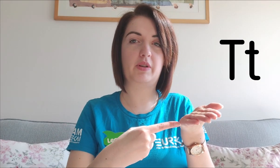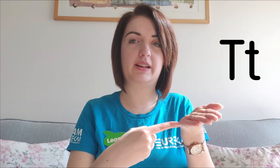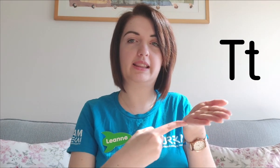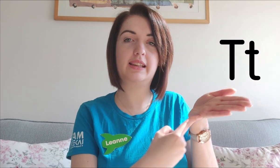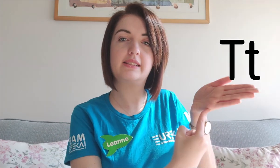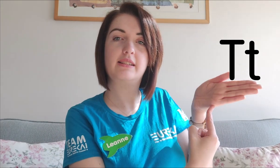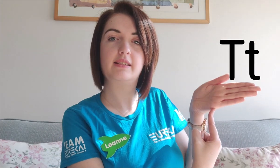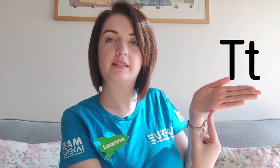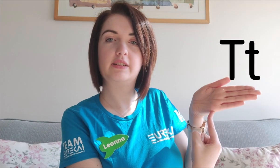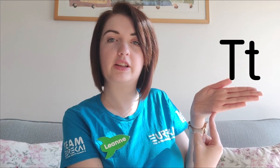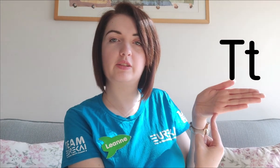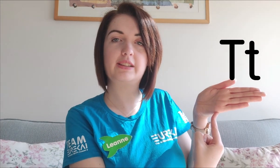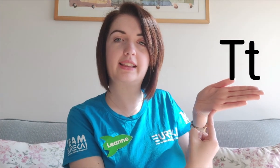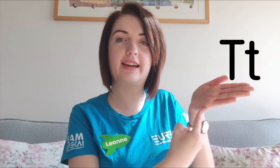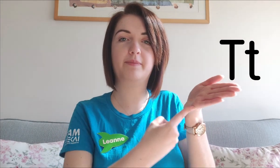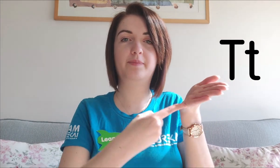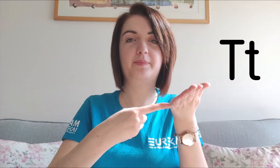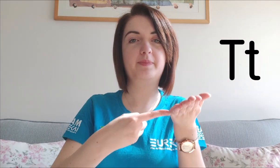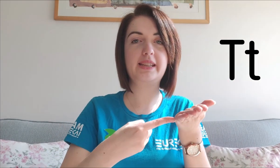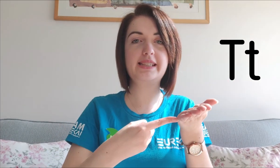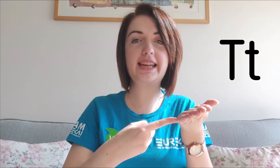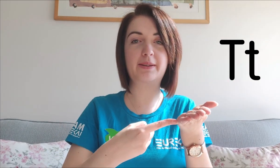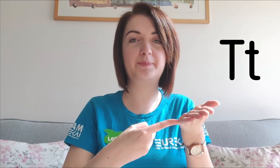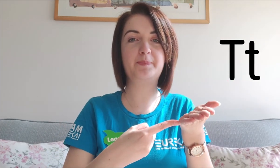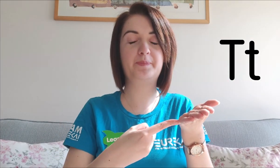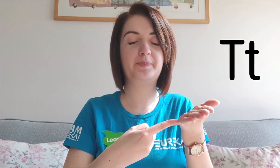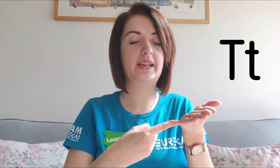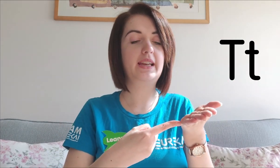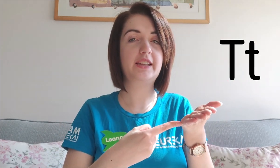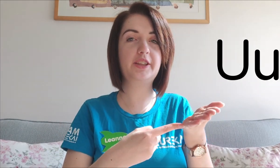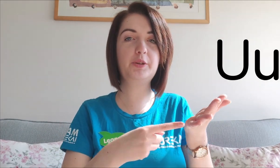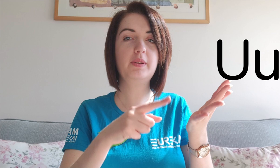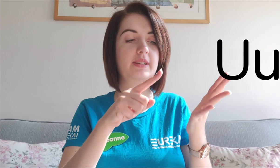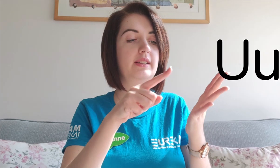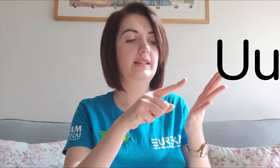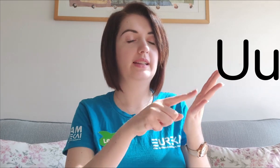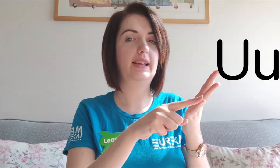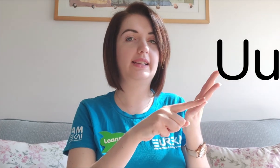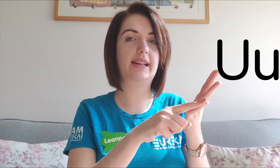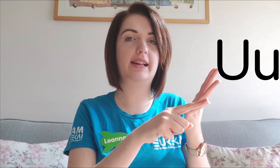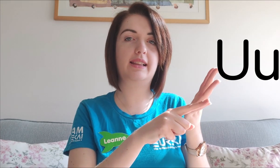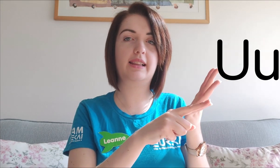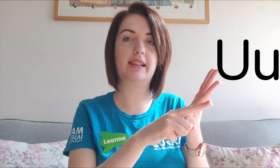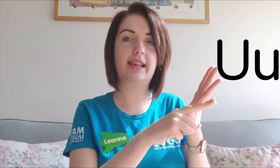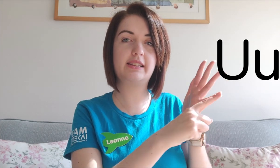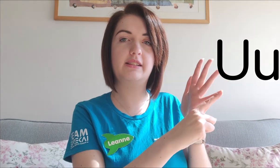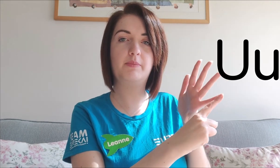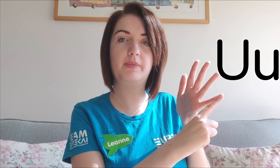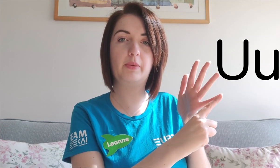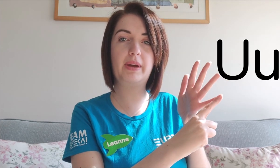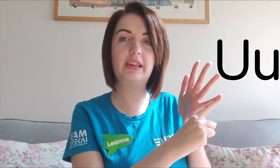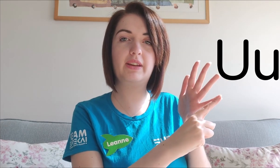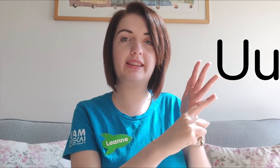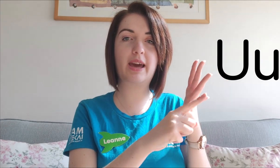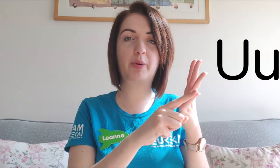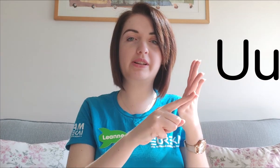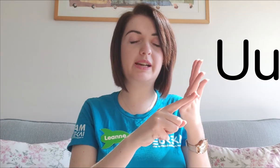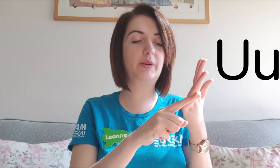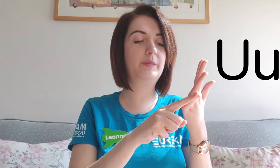like this, so it looks like that. T. U, there's our last pinky finger there pointing to that one,